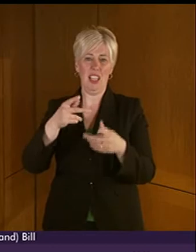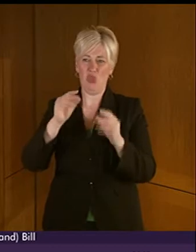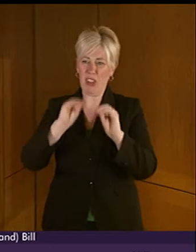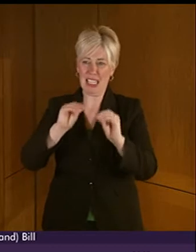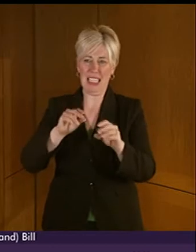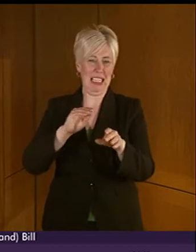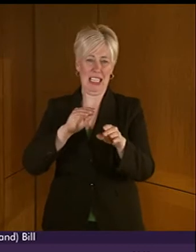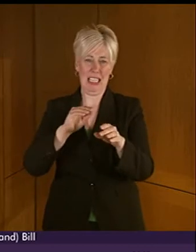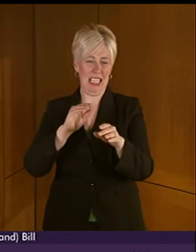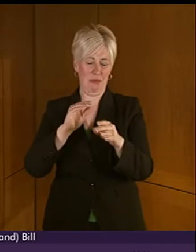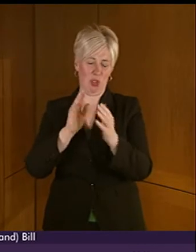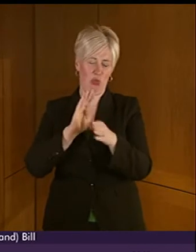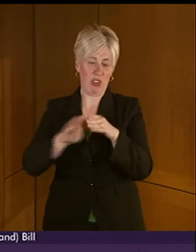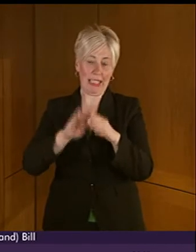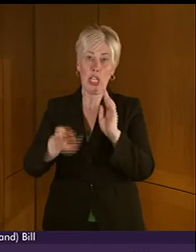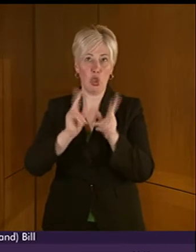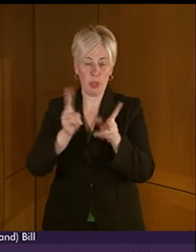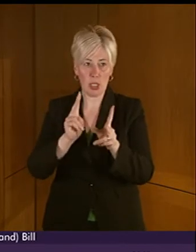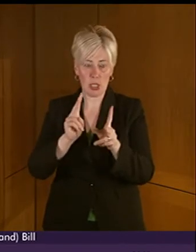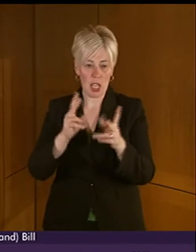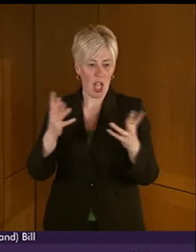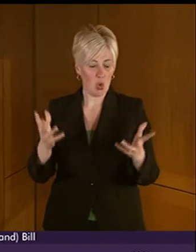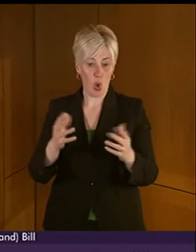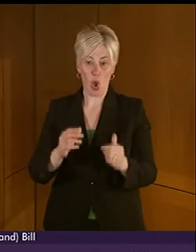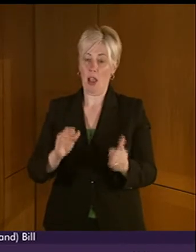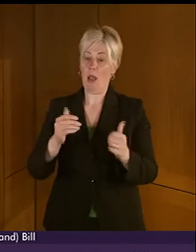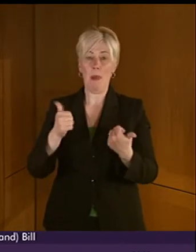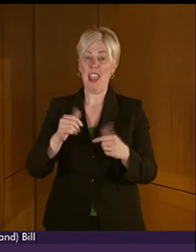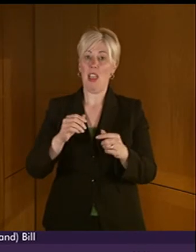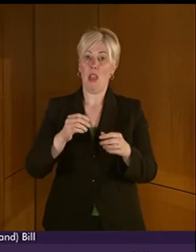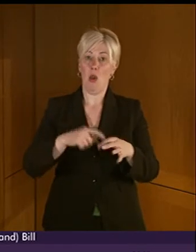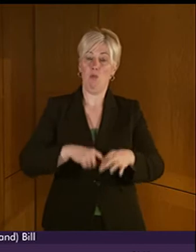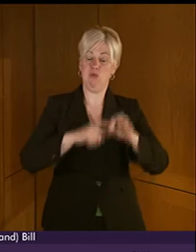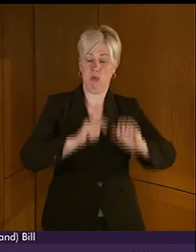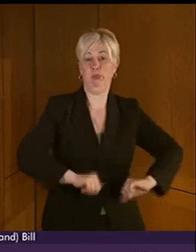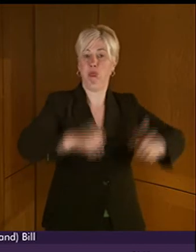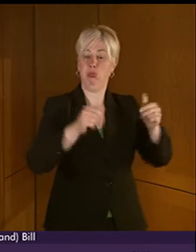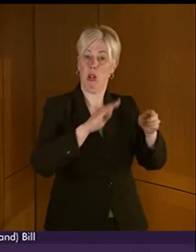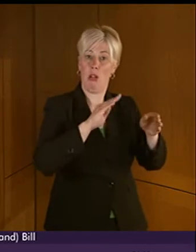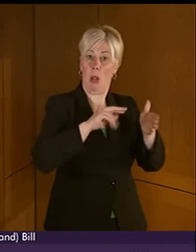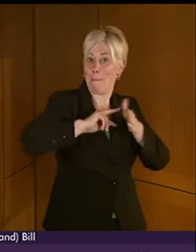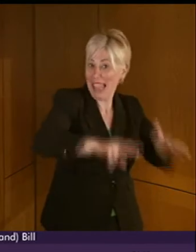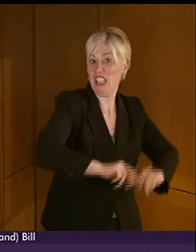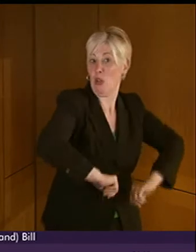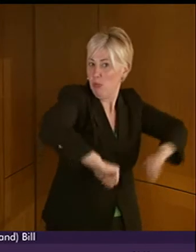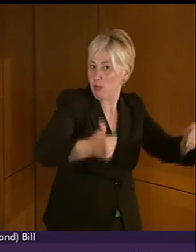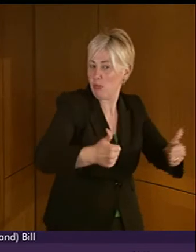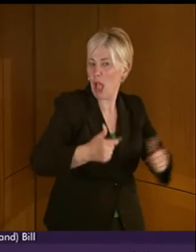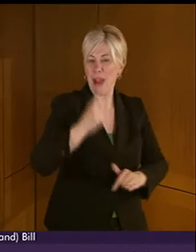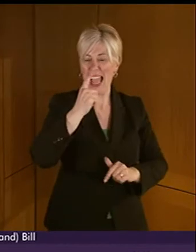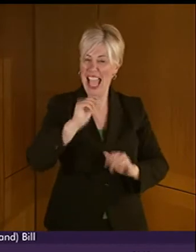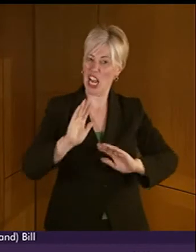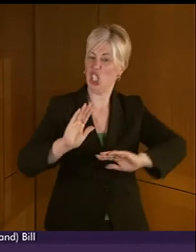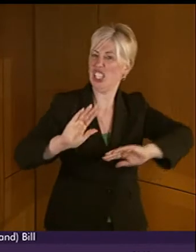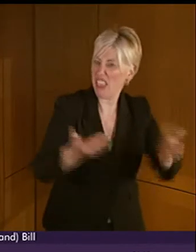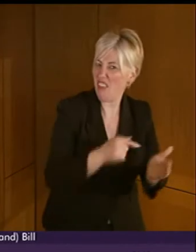there's no point in good plans without practicalities that can't deliver. However, and my question is this, and I don't know the